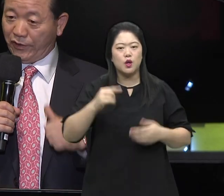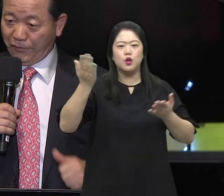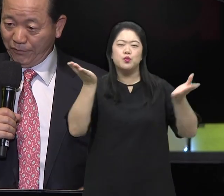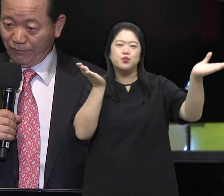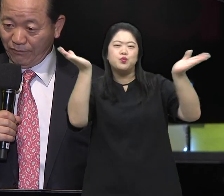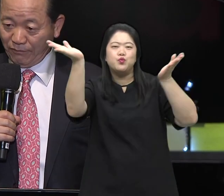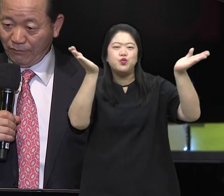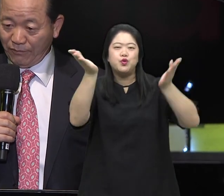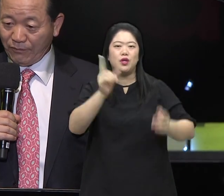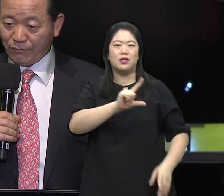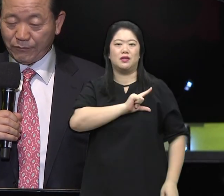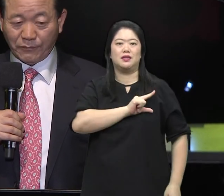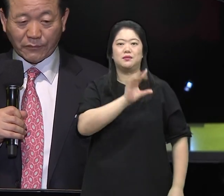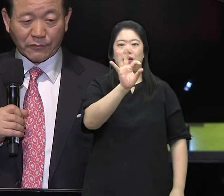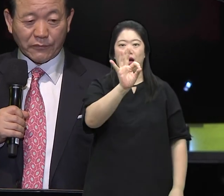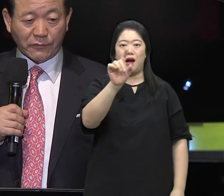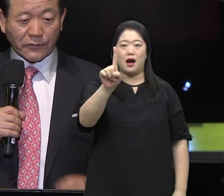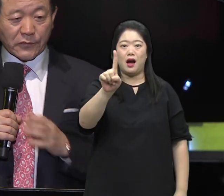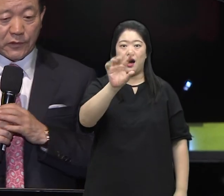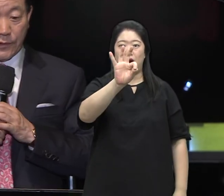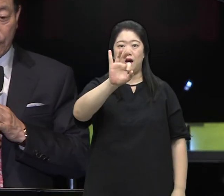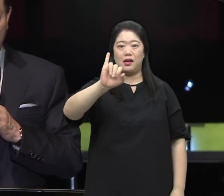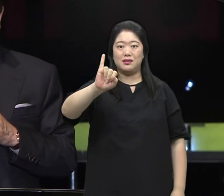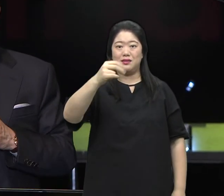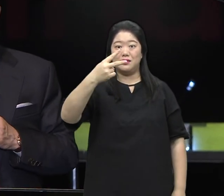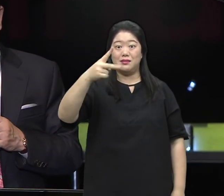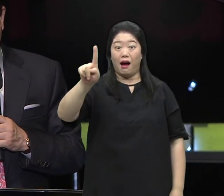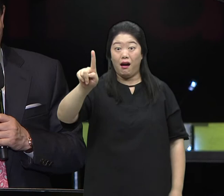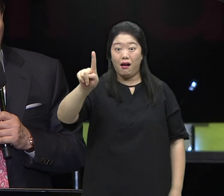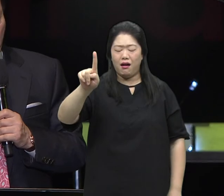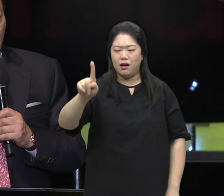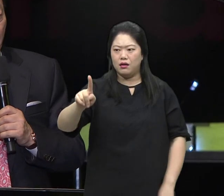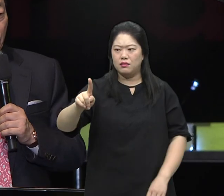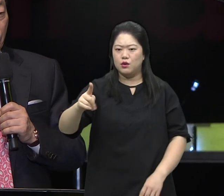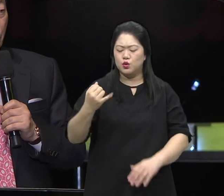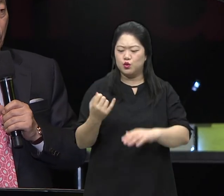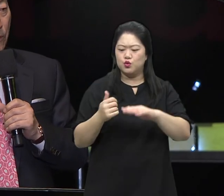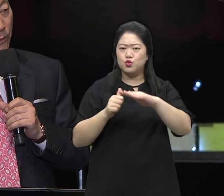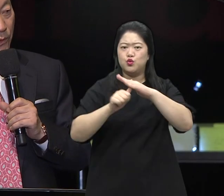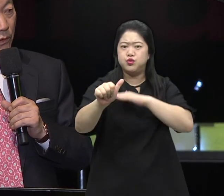And I heard some more amazing news She was picked as the lead for the musical AIDA